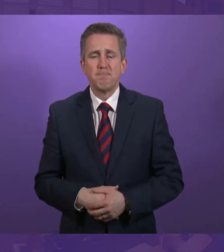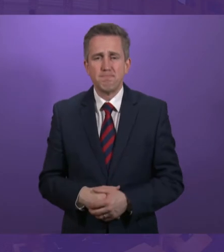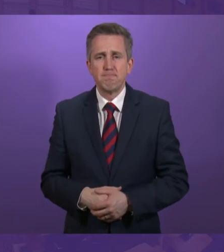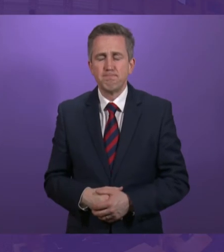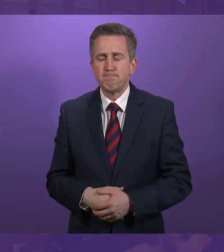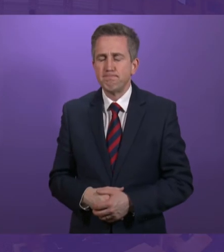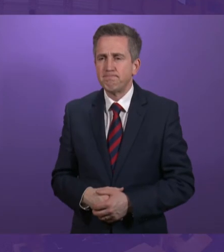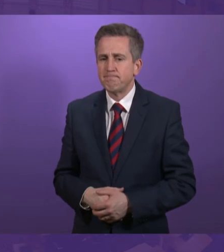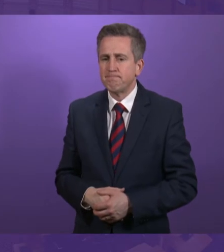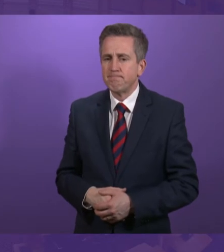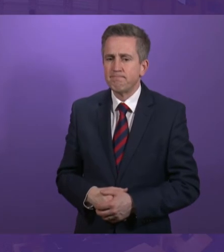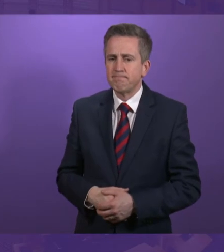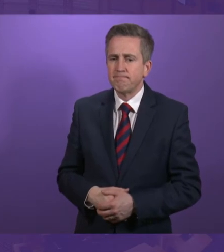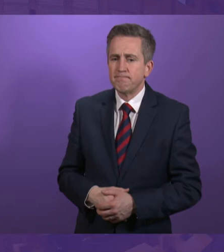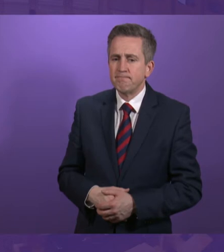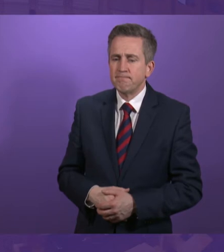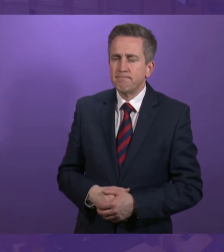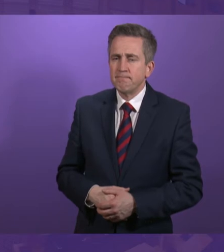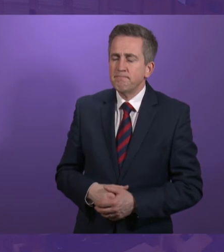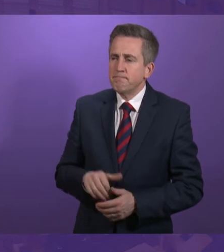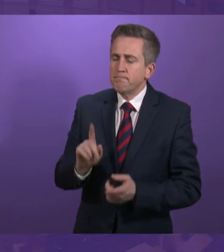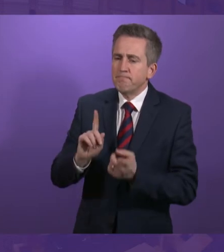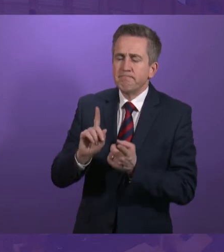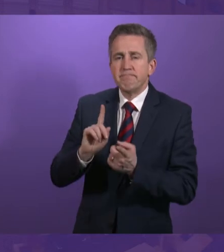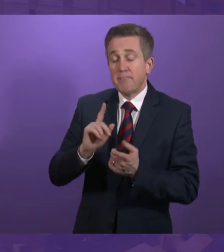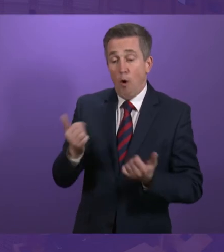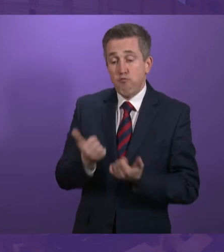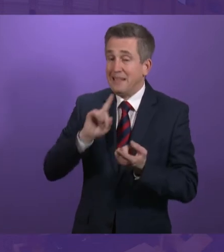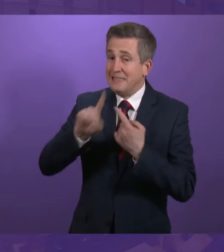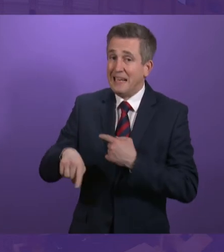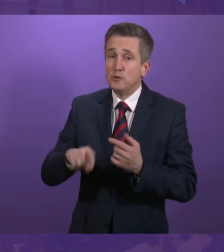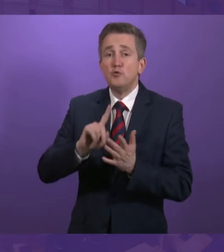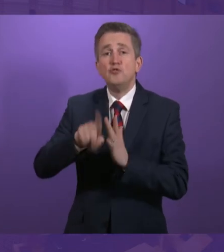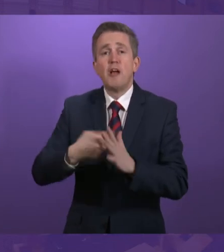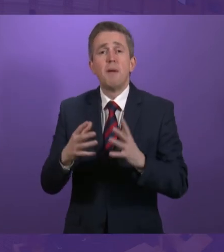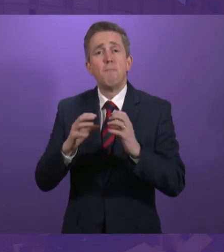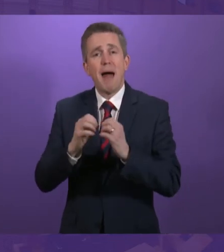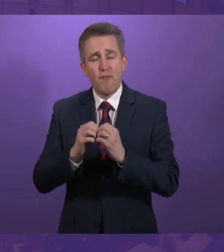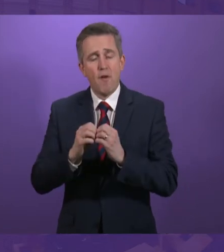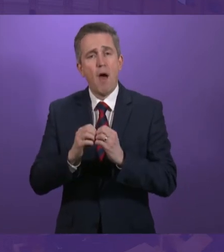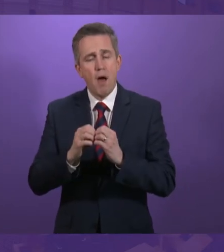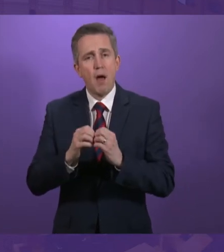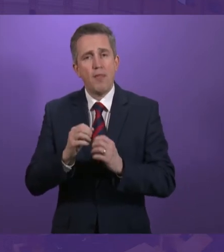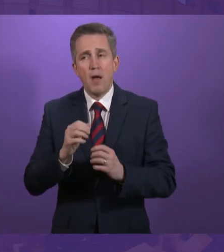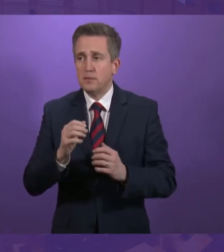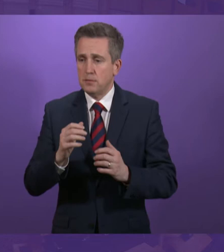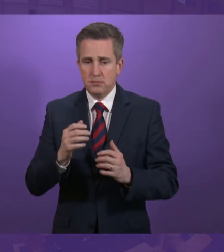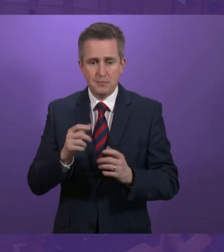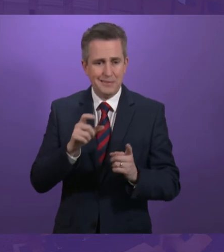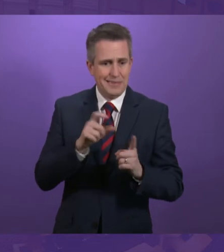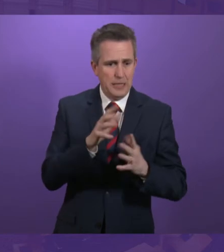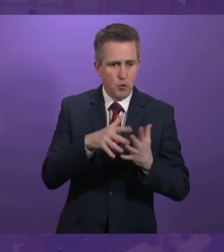Well, I have outlined in part to Jeremy Balfour there, we will do things very differently from recent